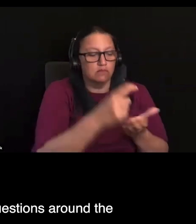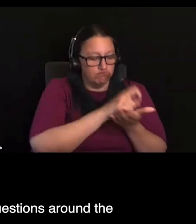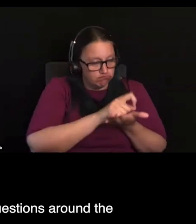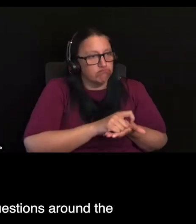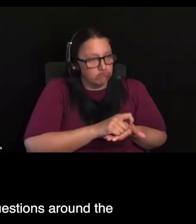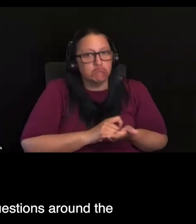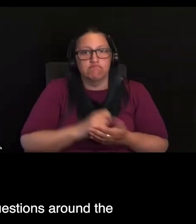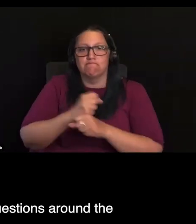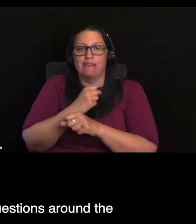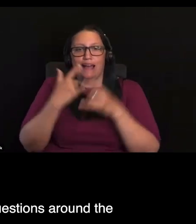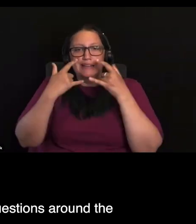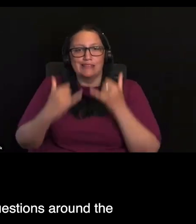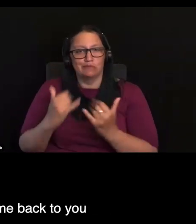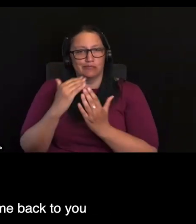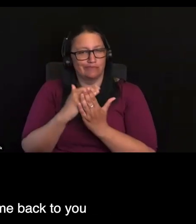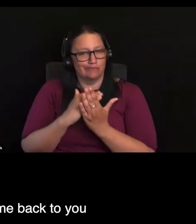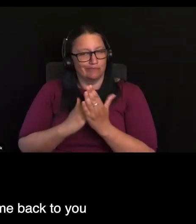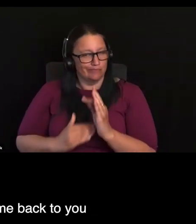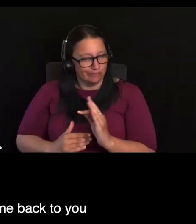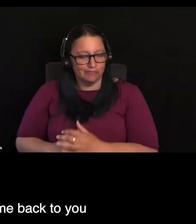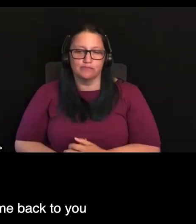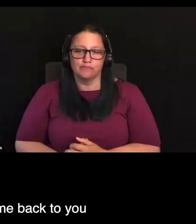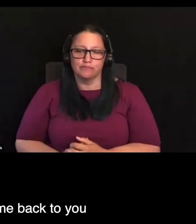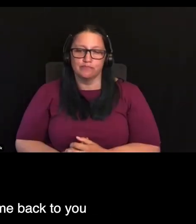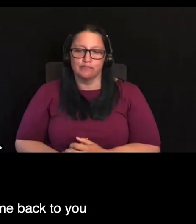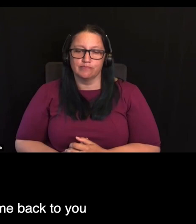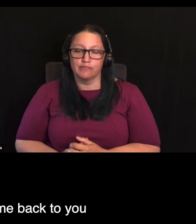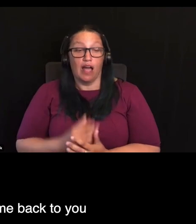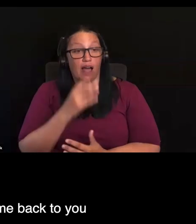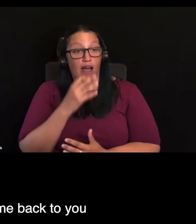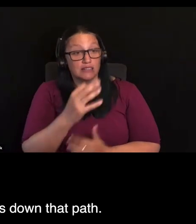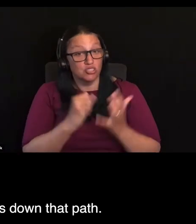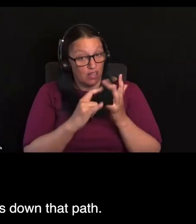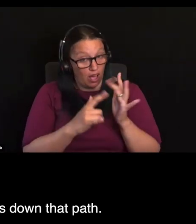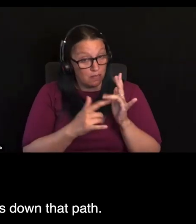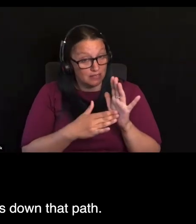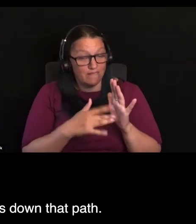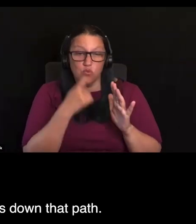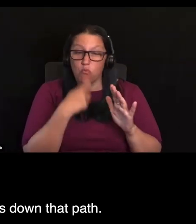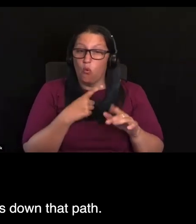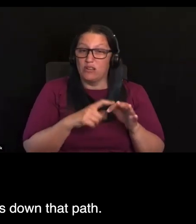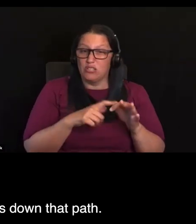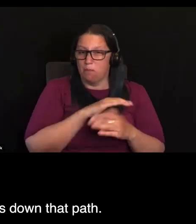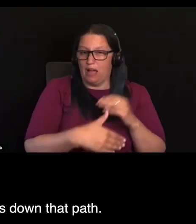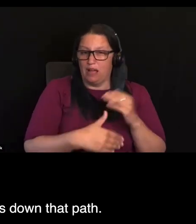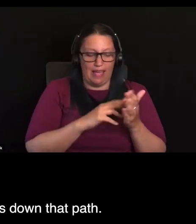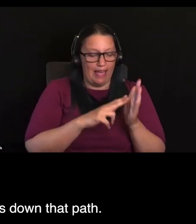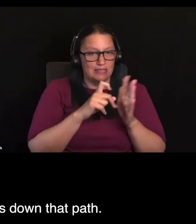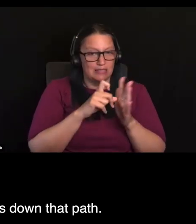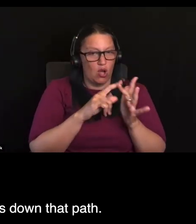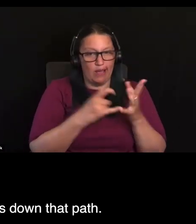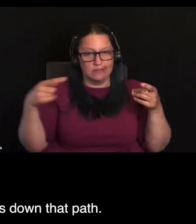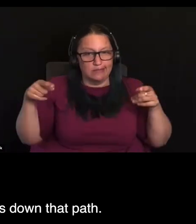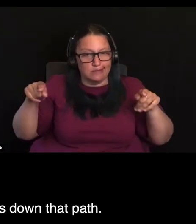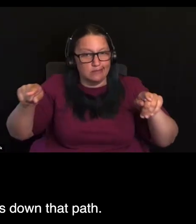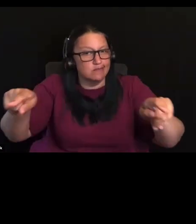And Simon, we've got a few more questions around the NDIS alignment piece. So I'll come back to you on those ones since you started us down